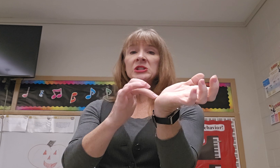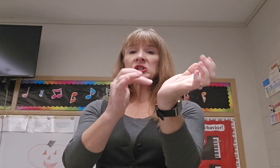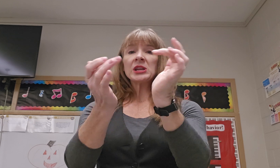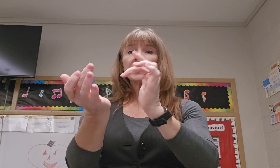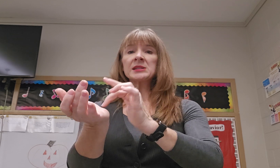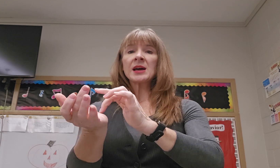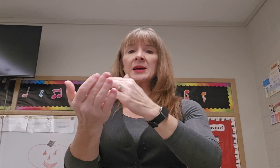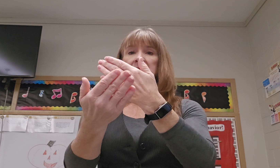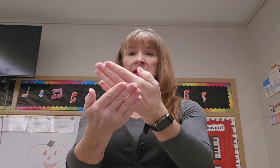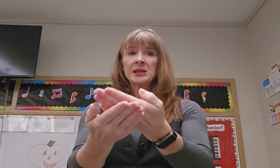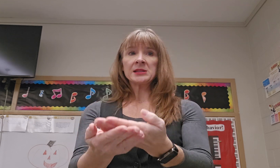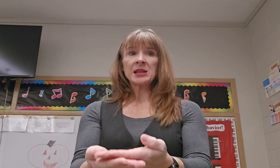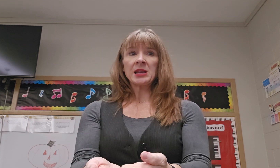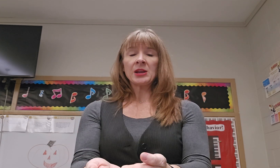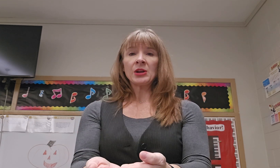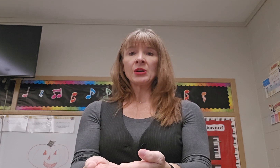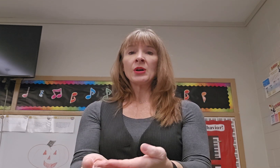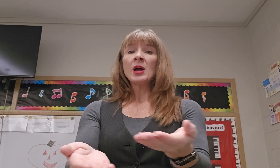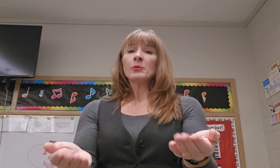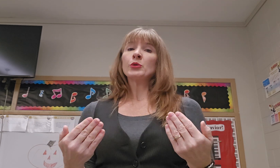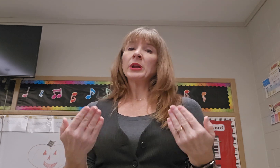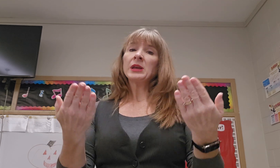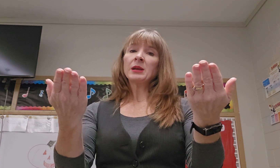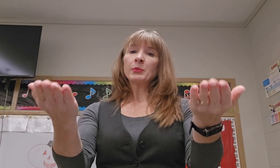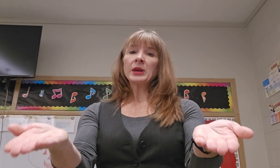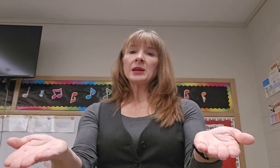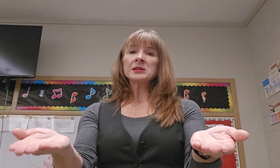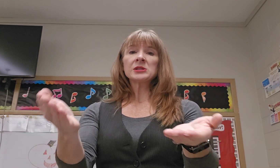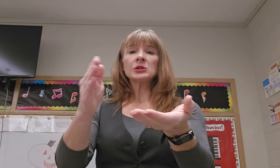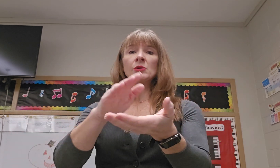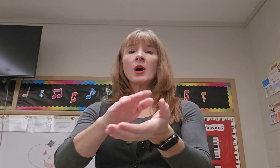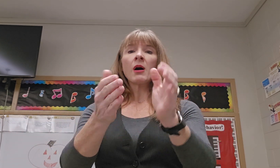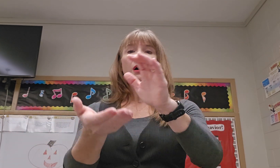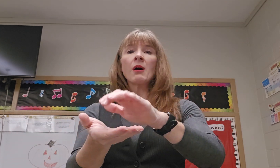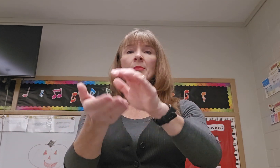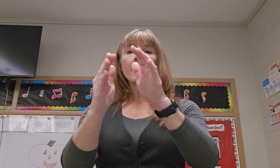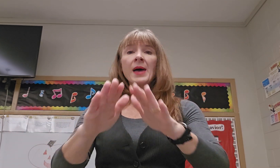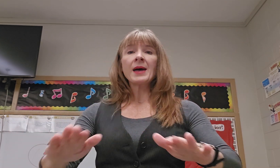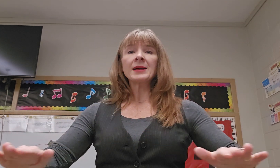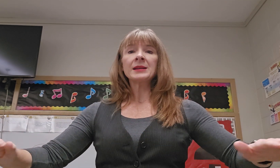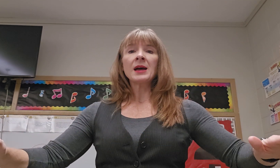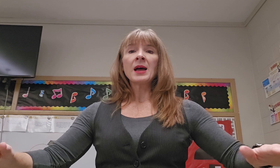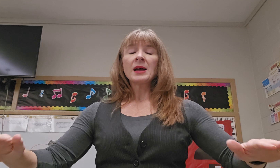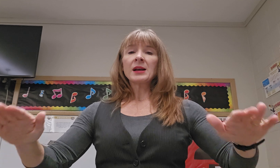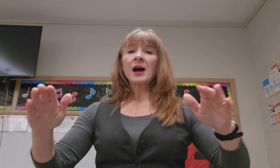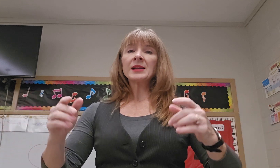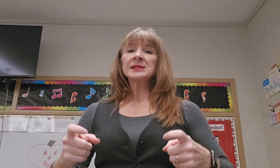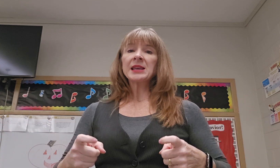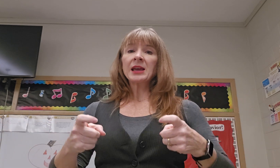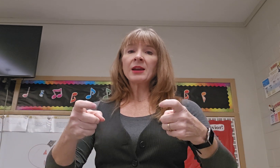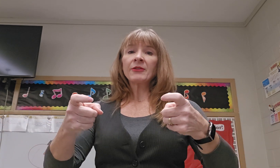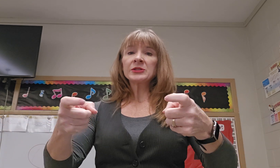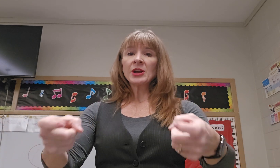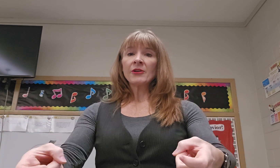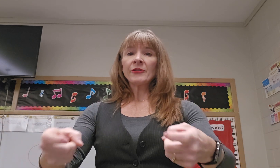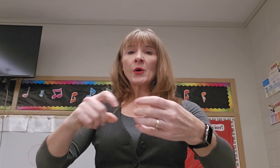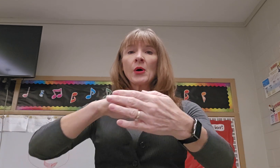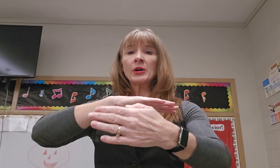Jesus is here, bringing peace to all men, God's gift for